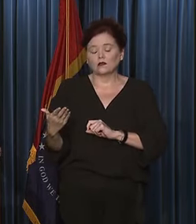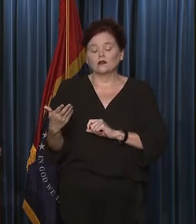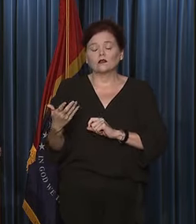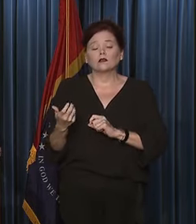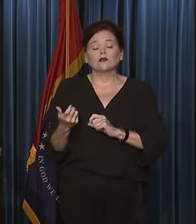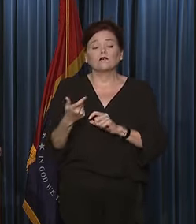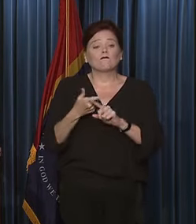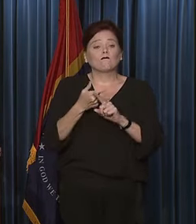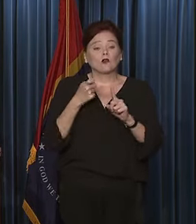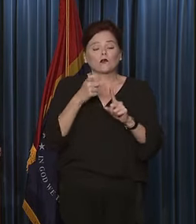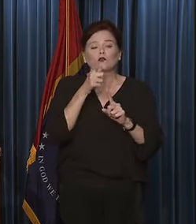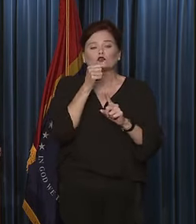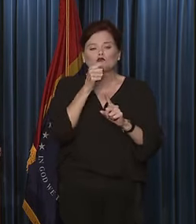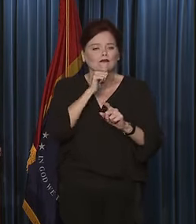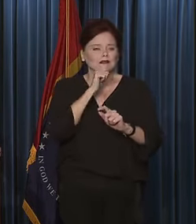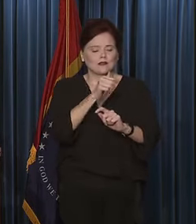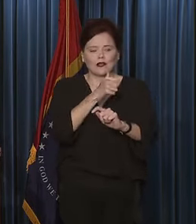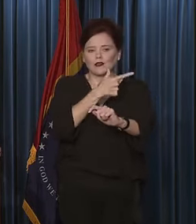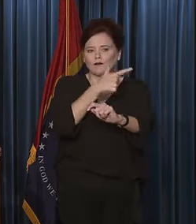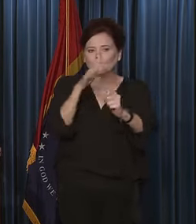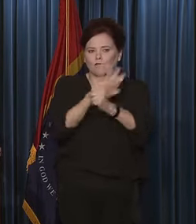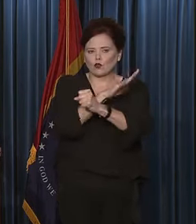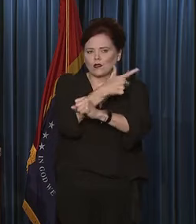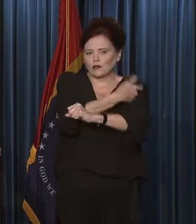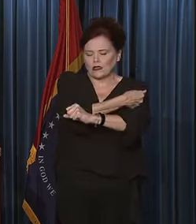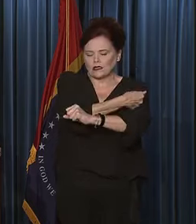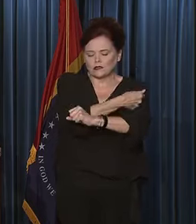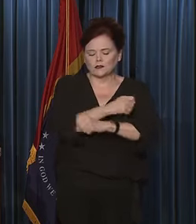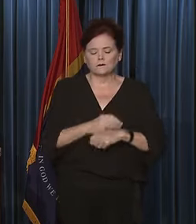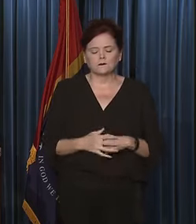those who were not fully vaccinated.